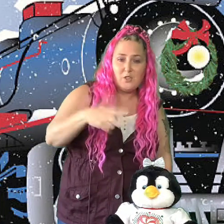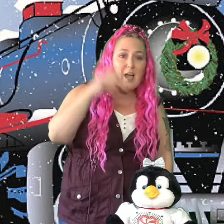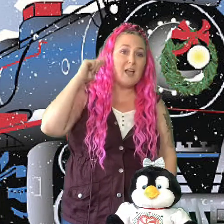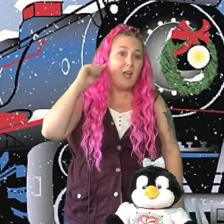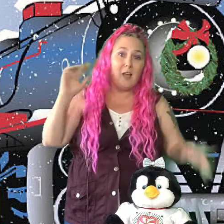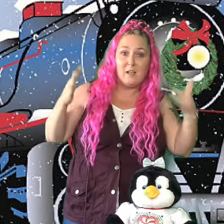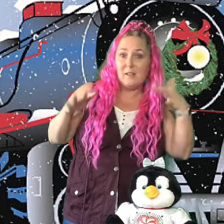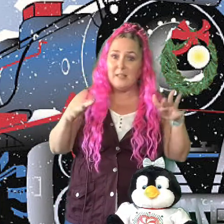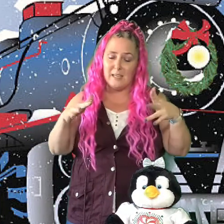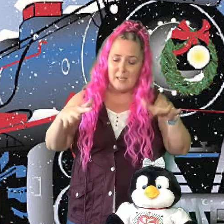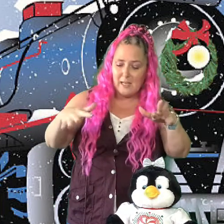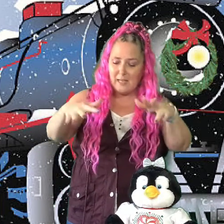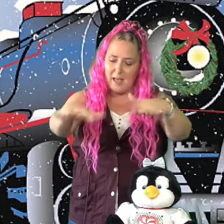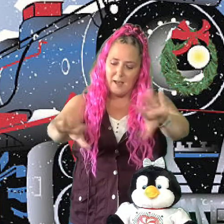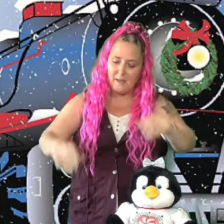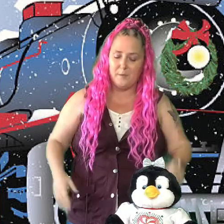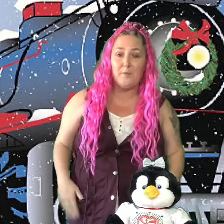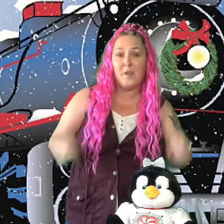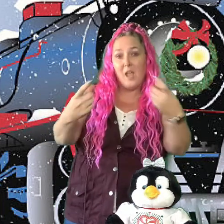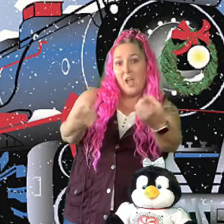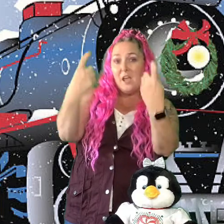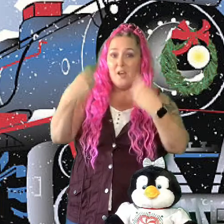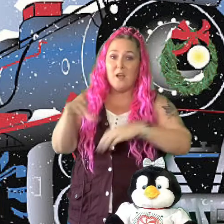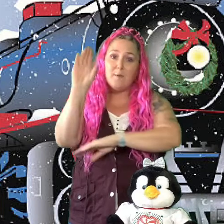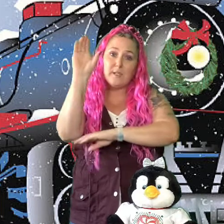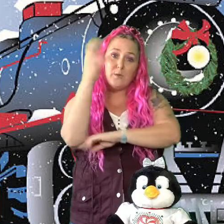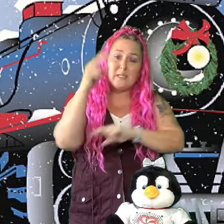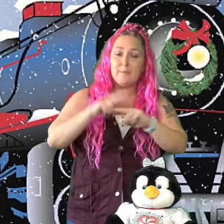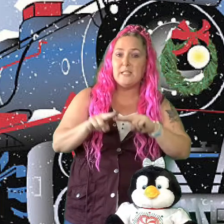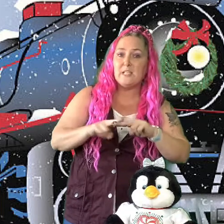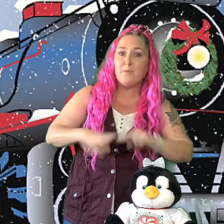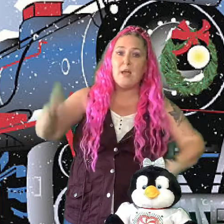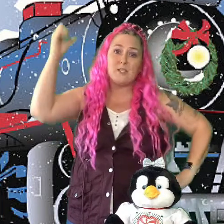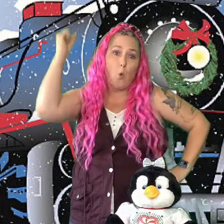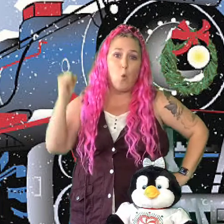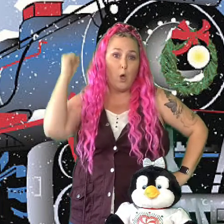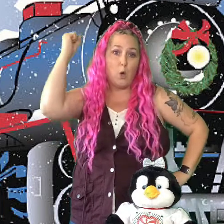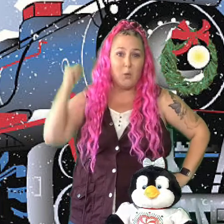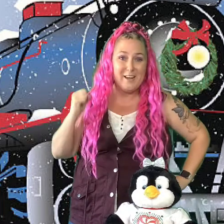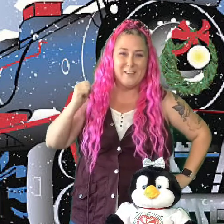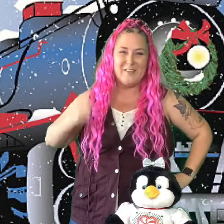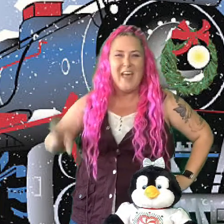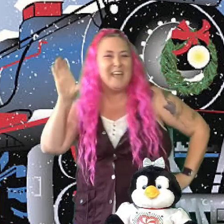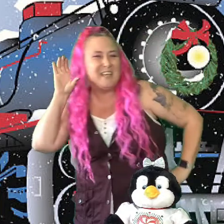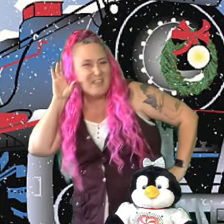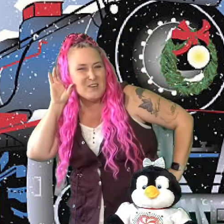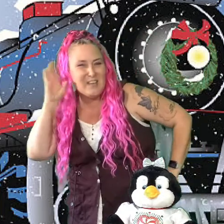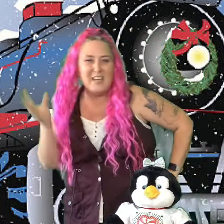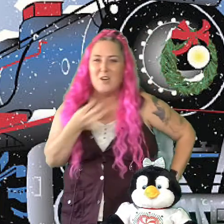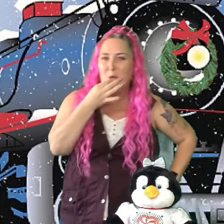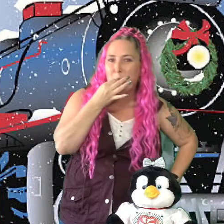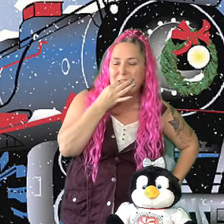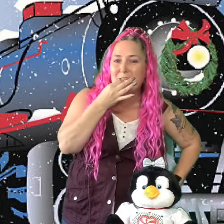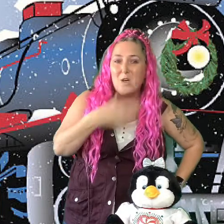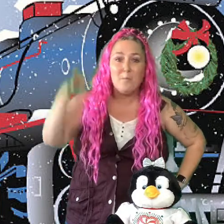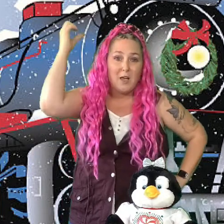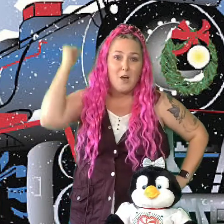track. Clackety-clack. Here comes the Christmas Express. You can hear the whistle blow.